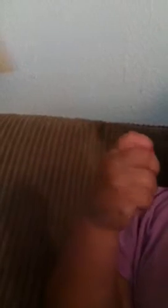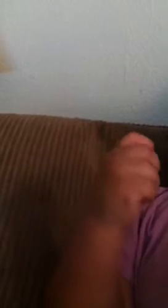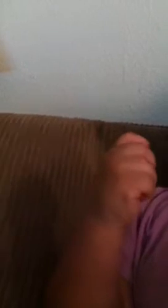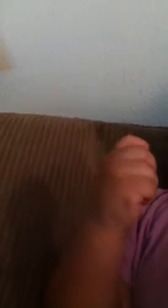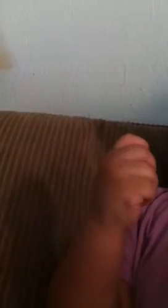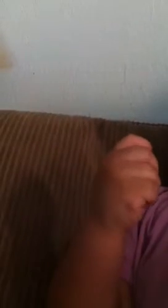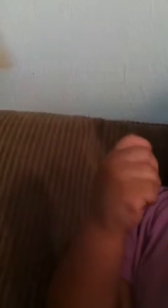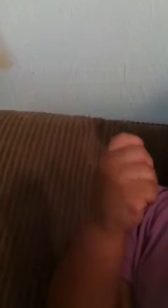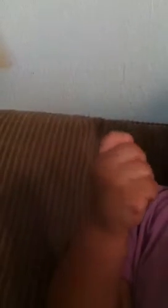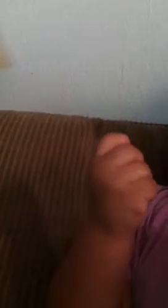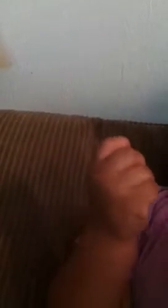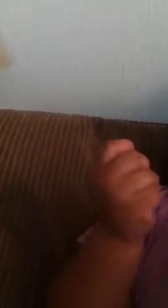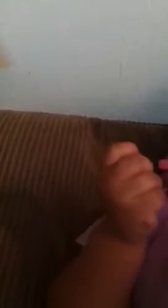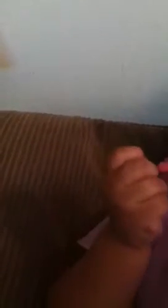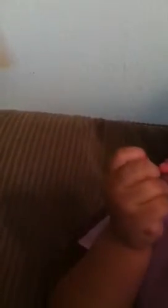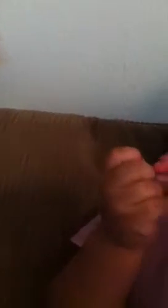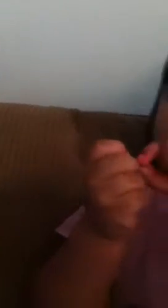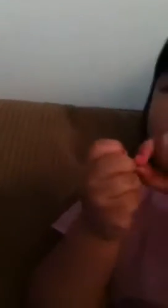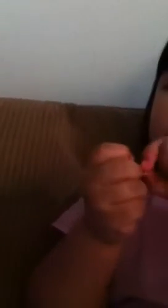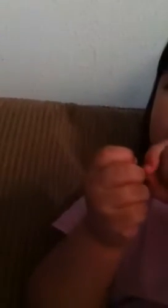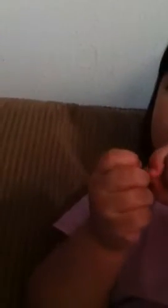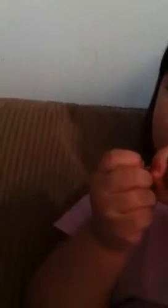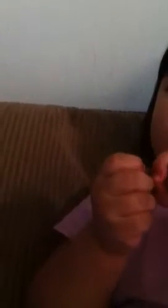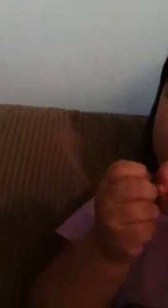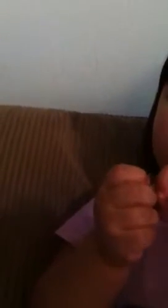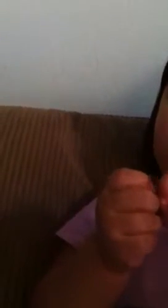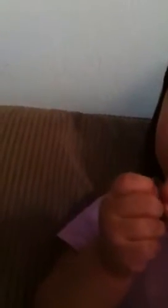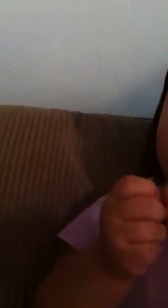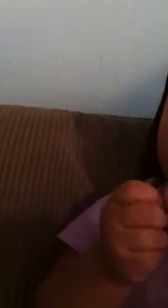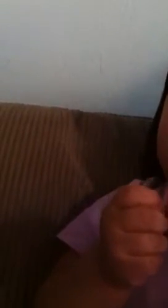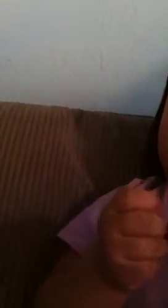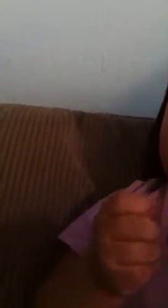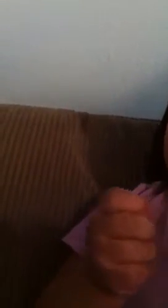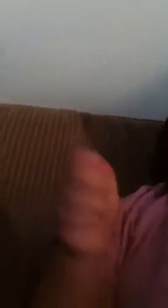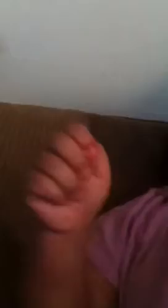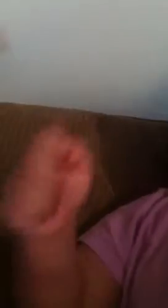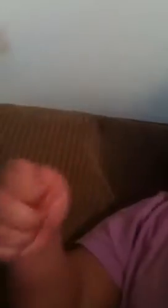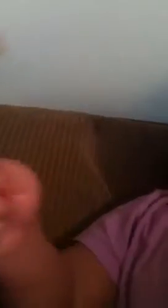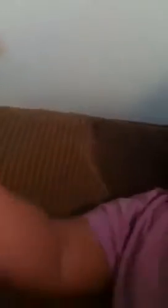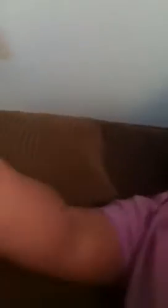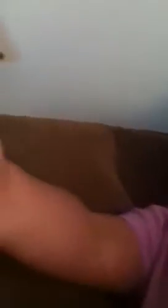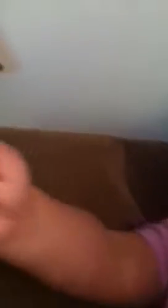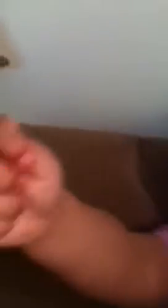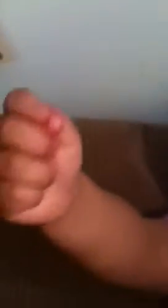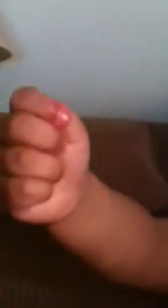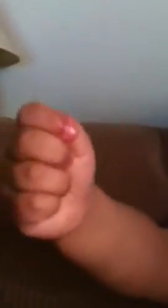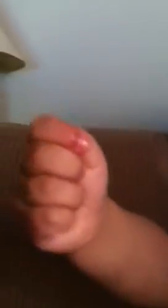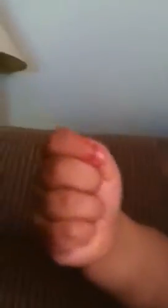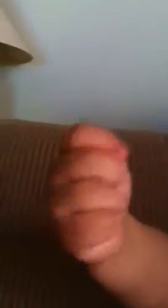ooh, let me see it all around, good job, N,